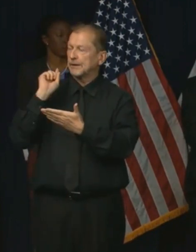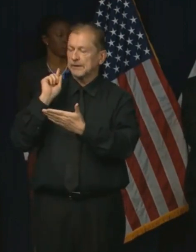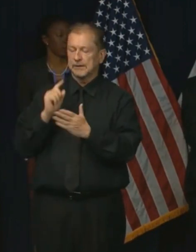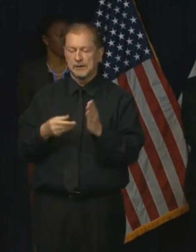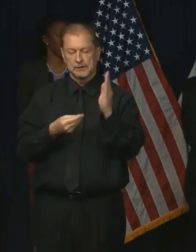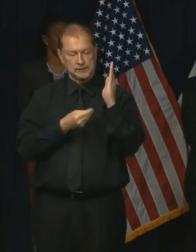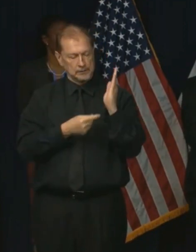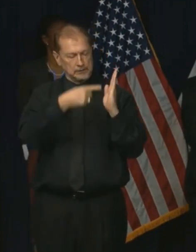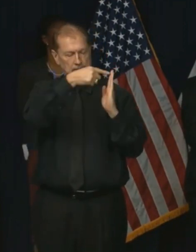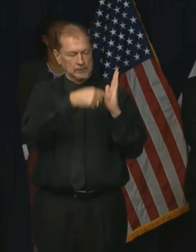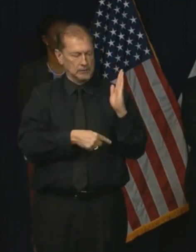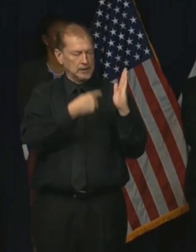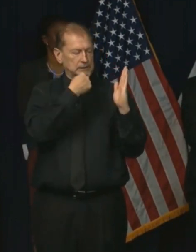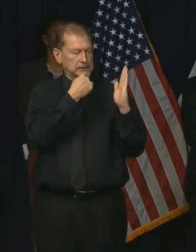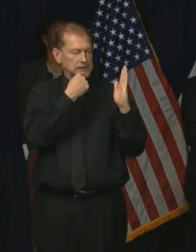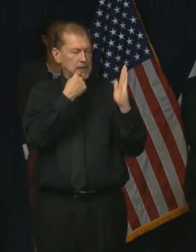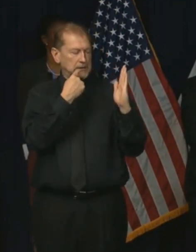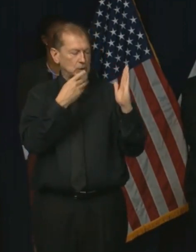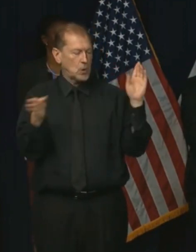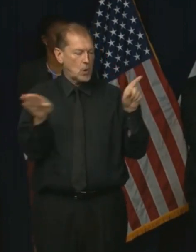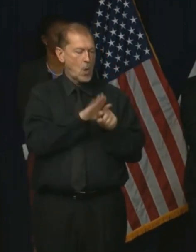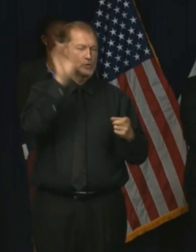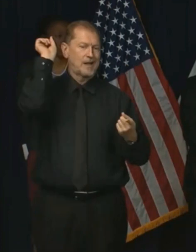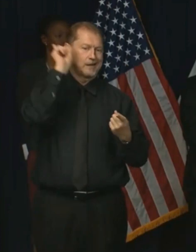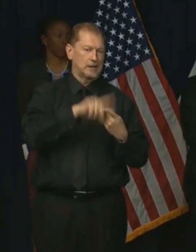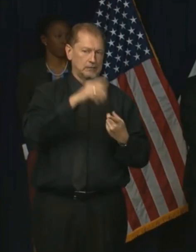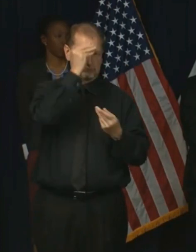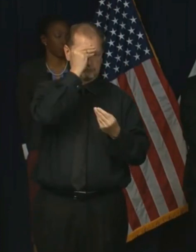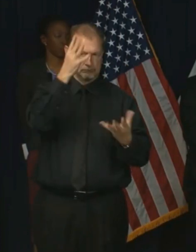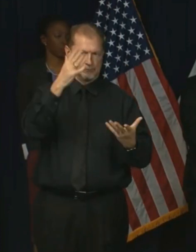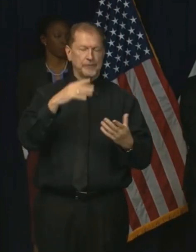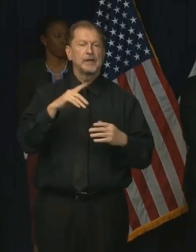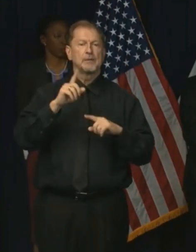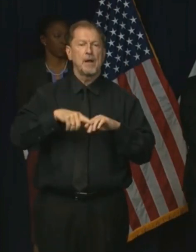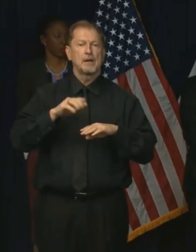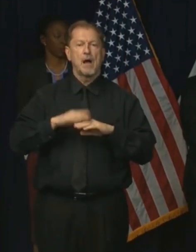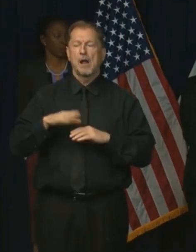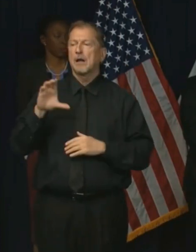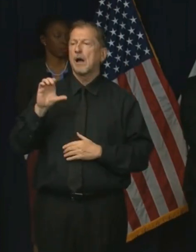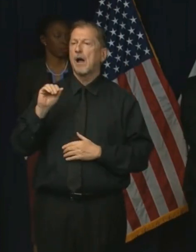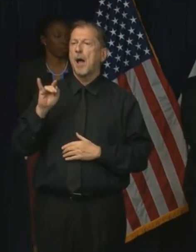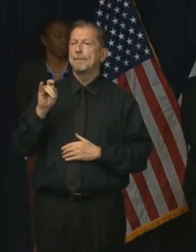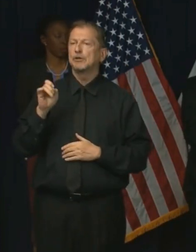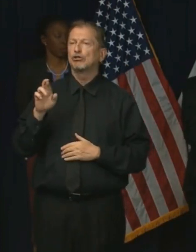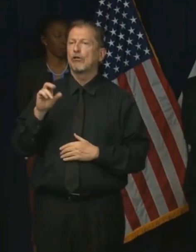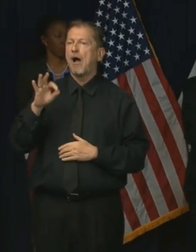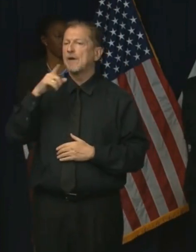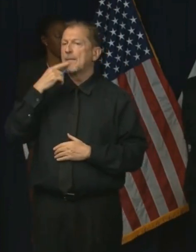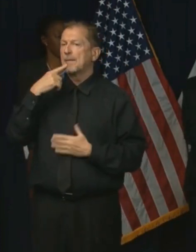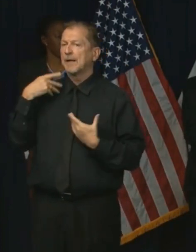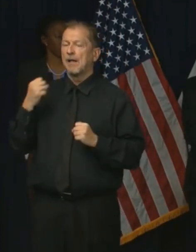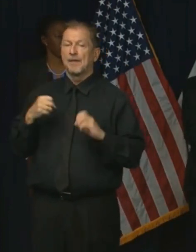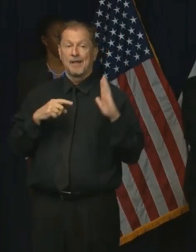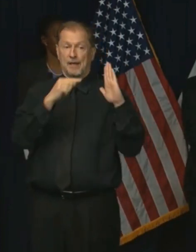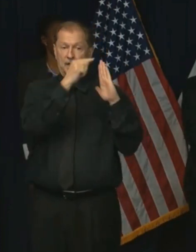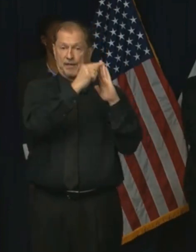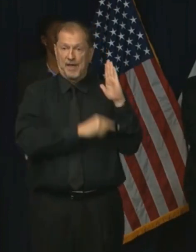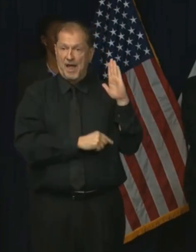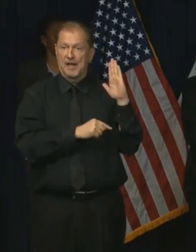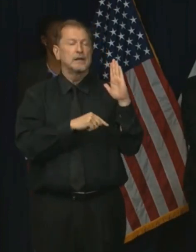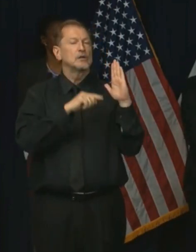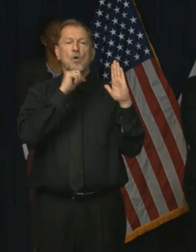says it's in effect until further notice of the Commissioner of Public Health. So there's no time limit on when those